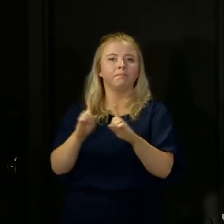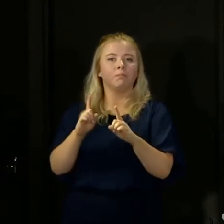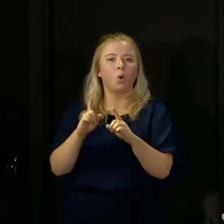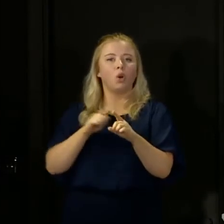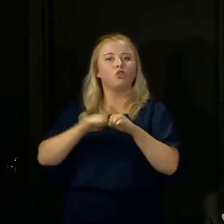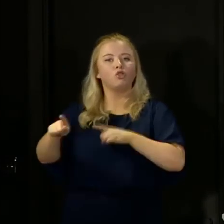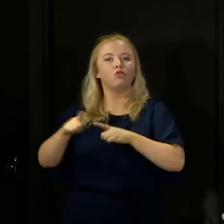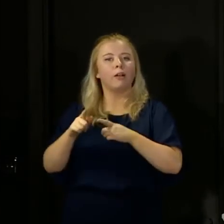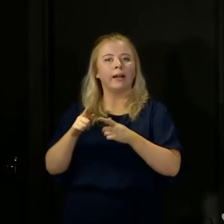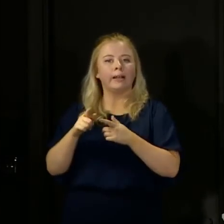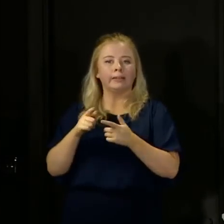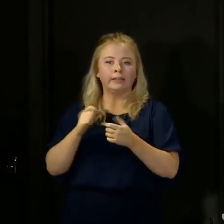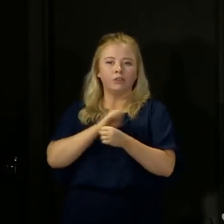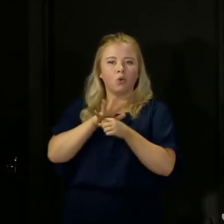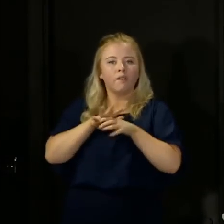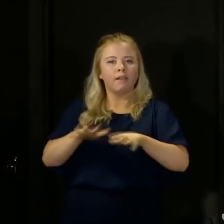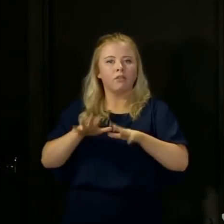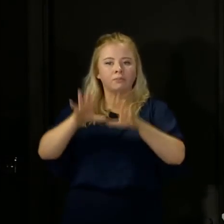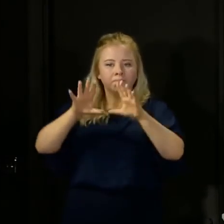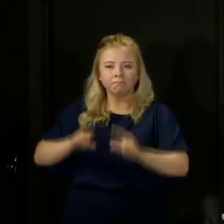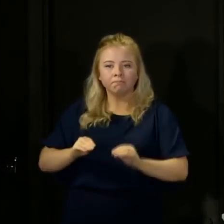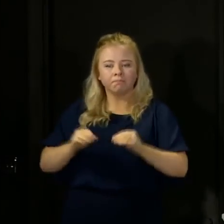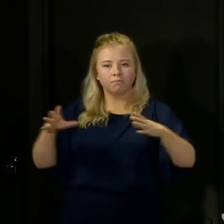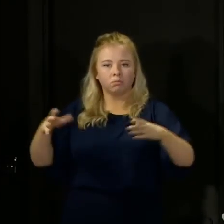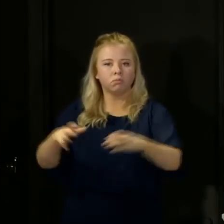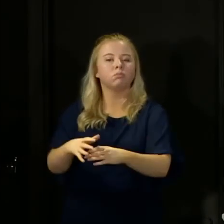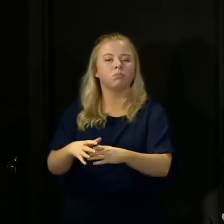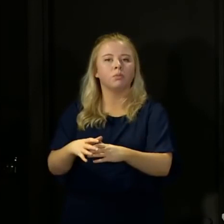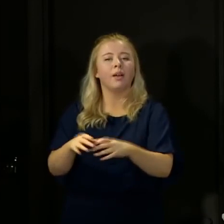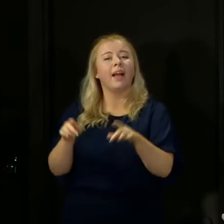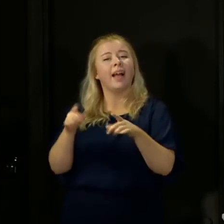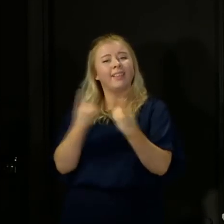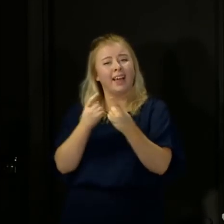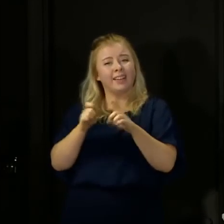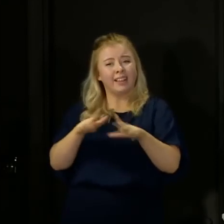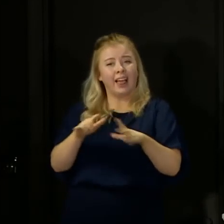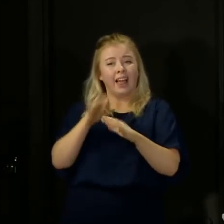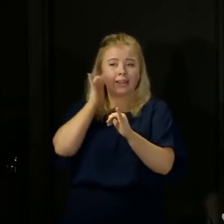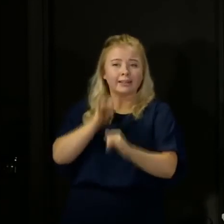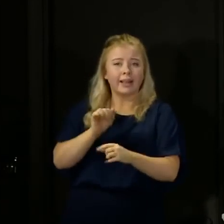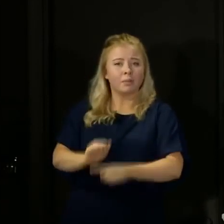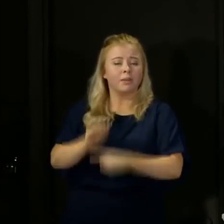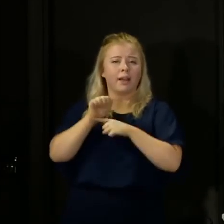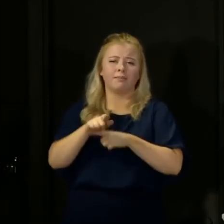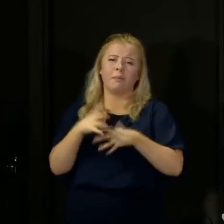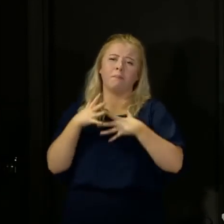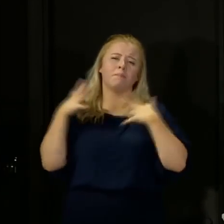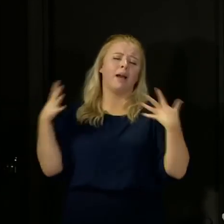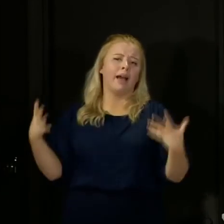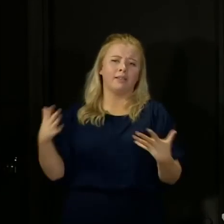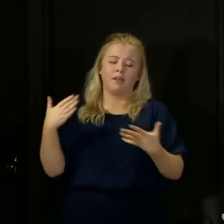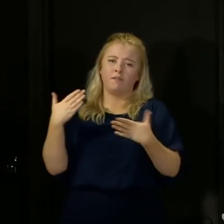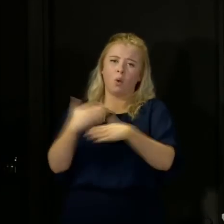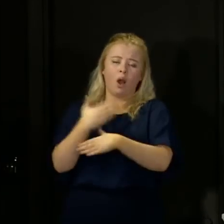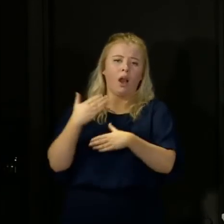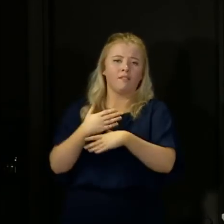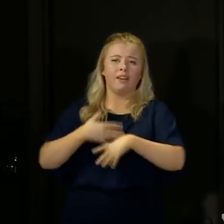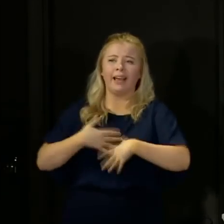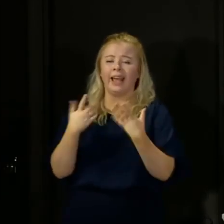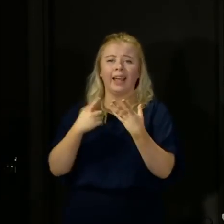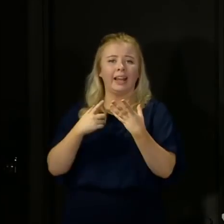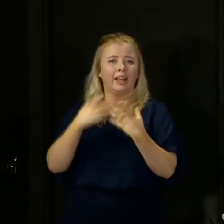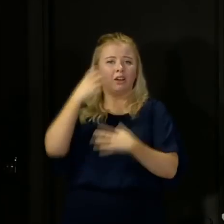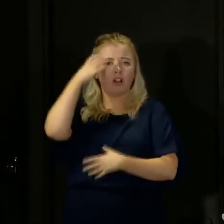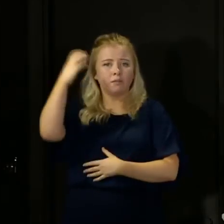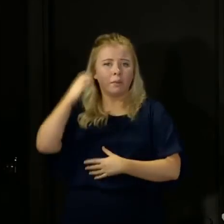continuing to tackle this crisis. And, you know, things like Test and Protect that I've been talking about today are massive, massive pieces of work for any government.